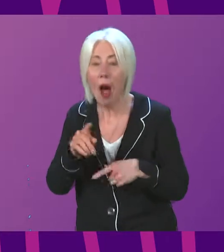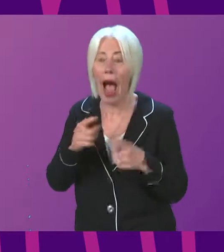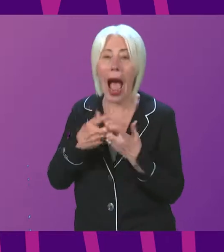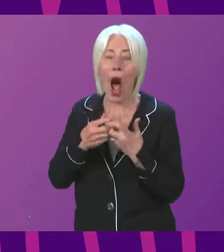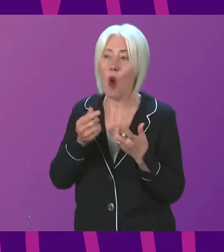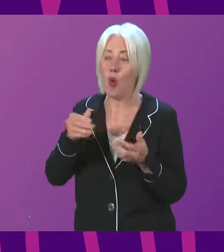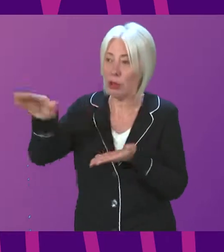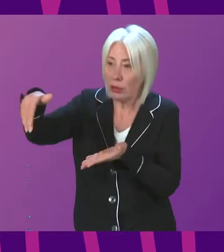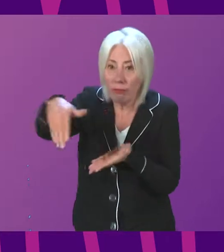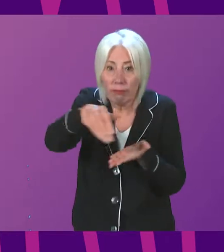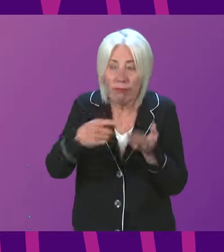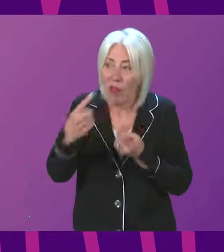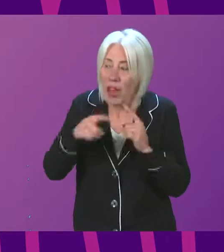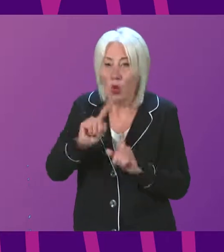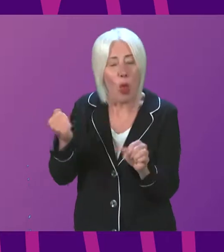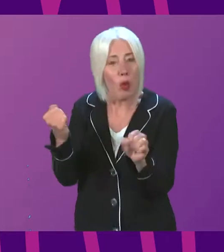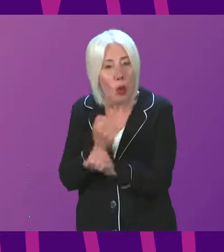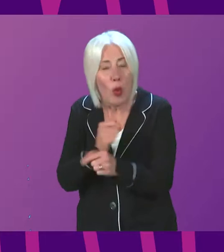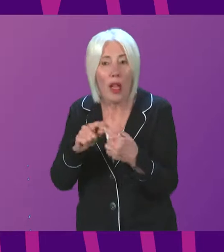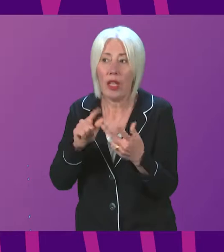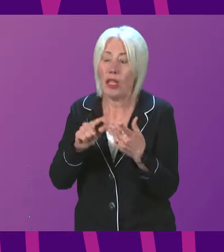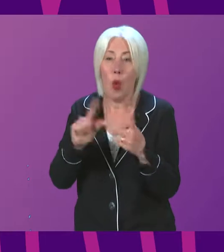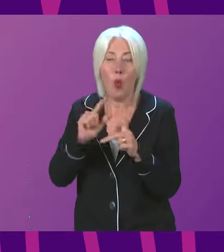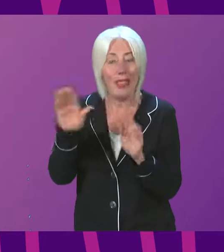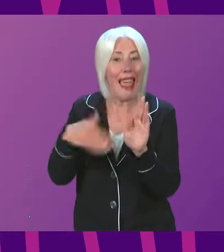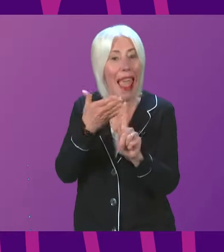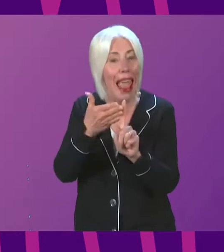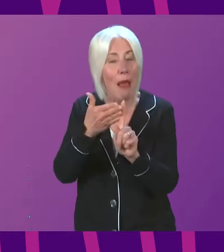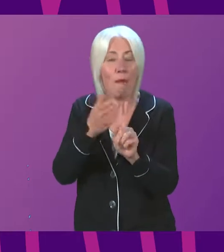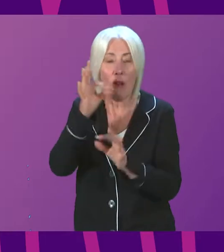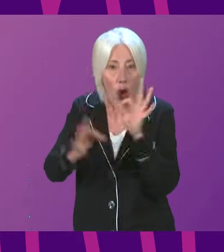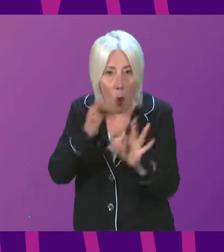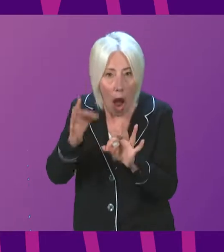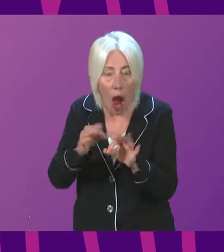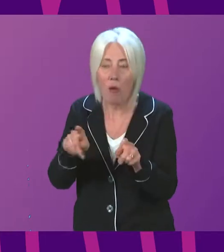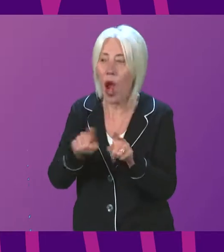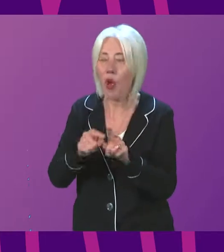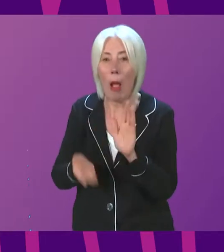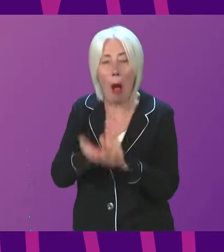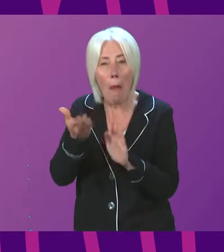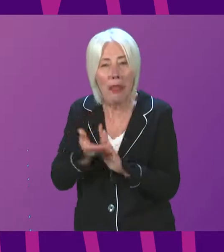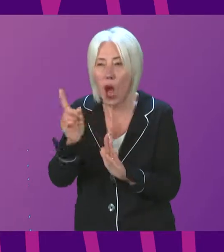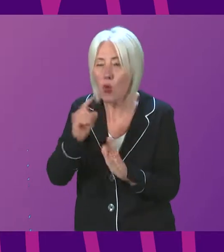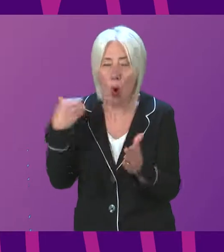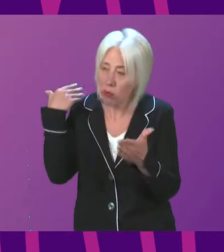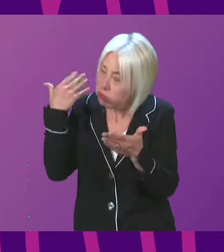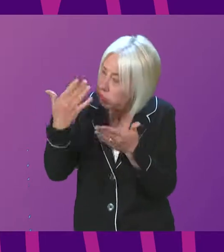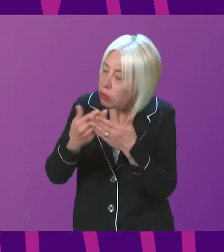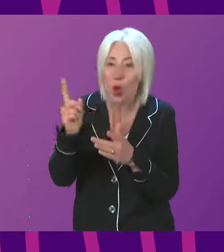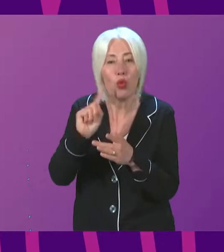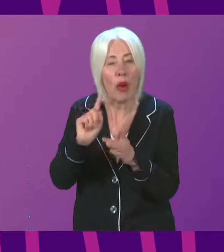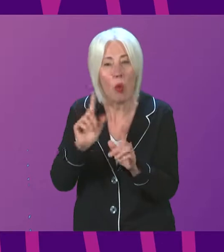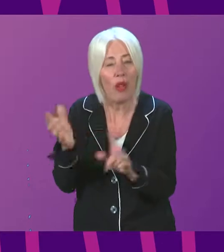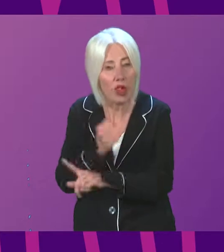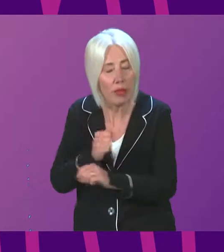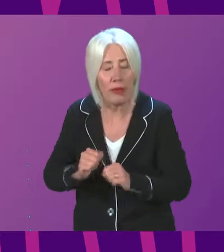handle the information it obtains and also includes a section where its latest progress and developments will be detailed. In terms of the